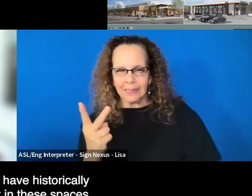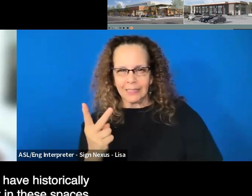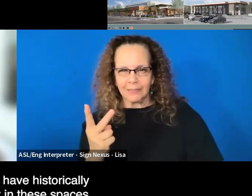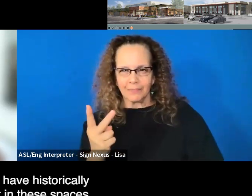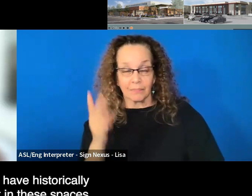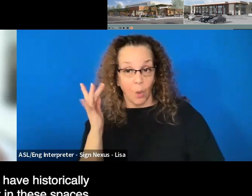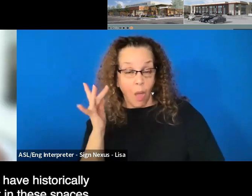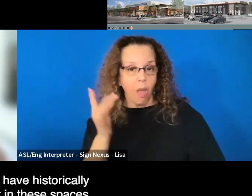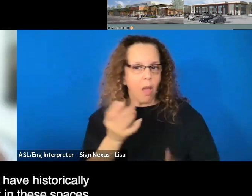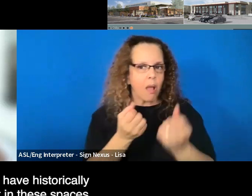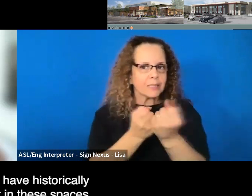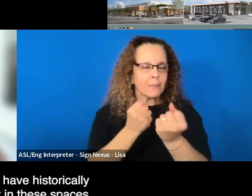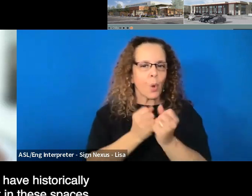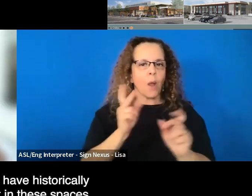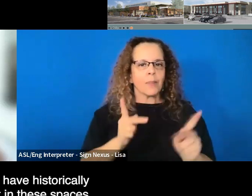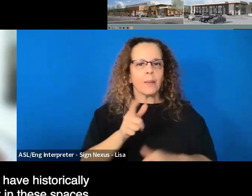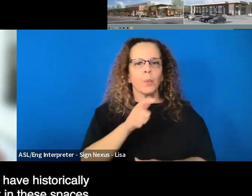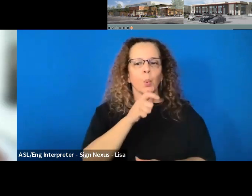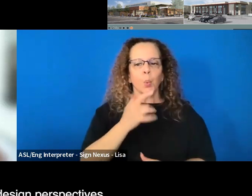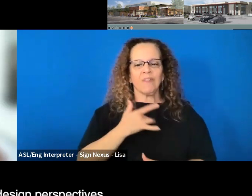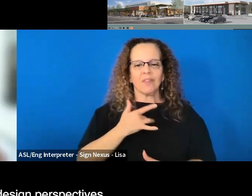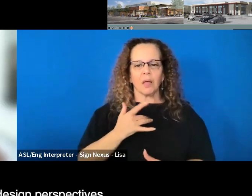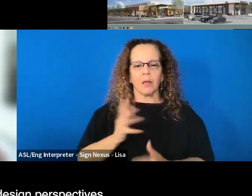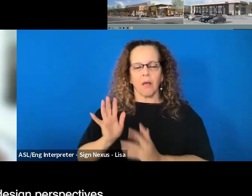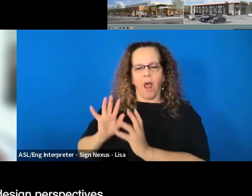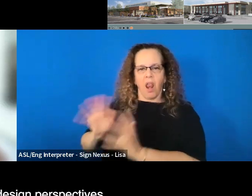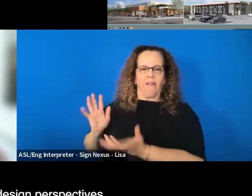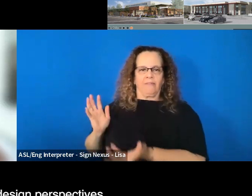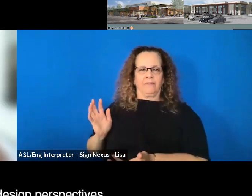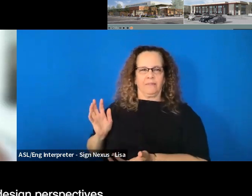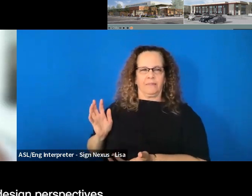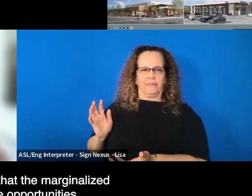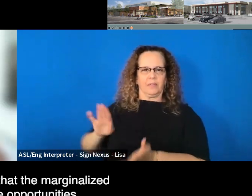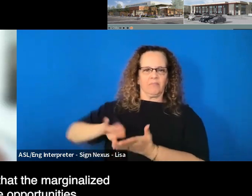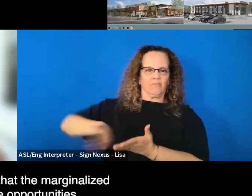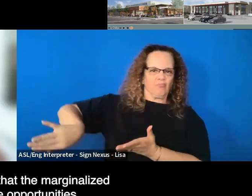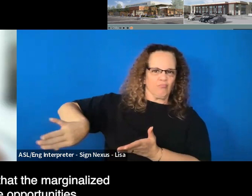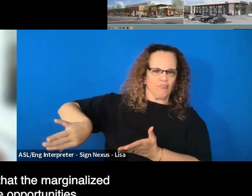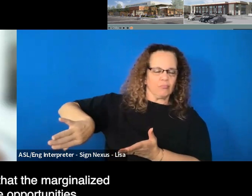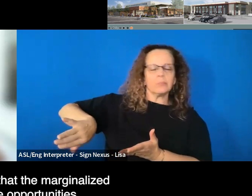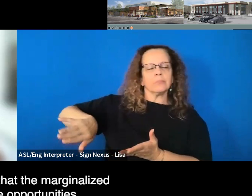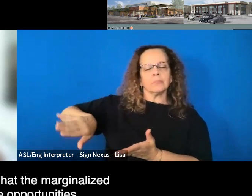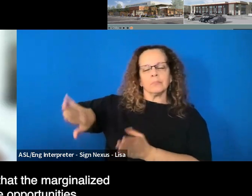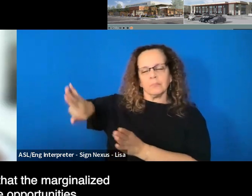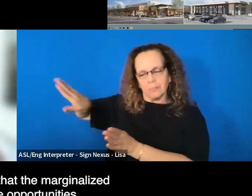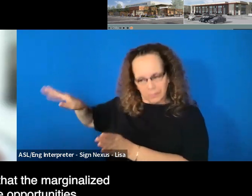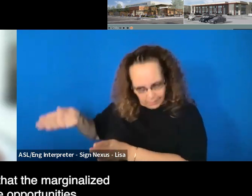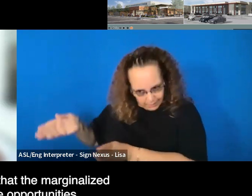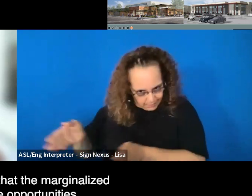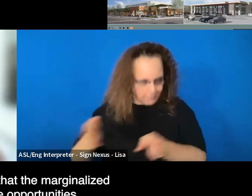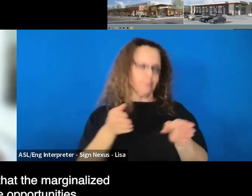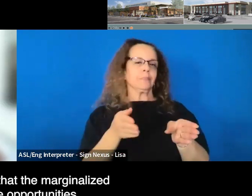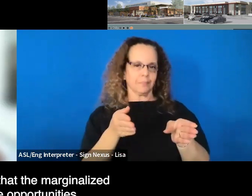historically felt left out in these spaces. And shifting design perspectives to make sure that the